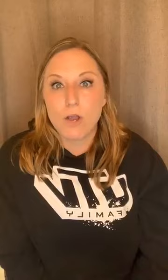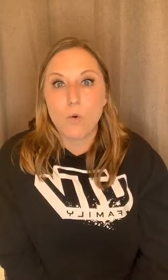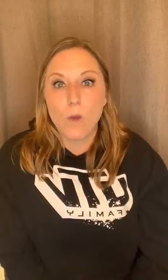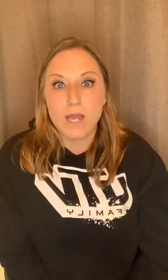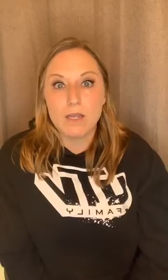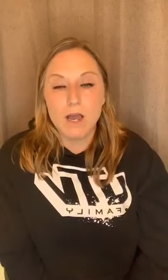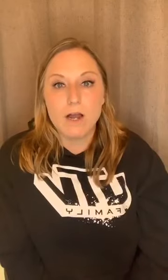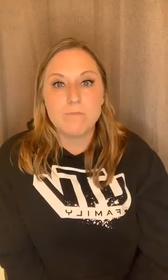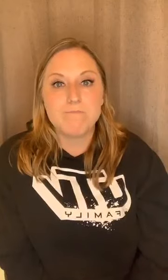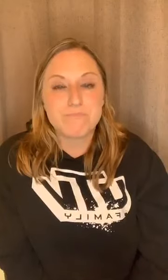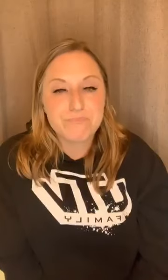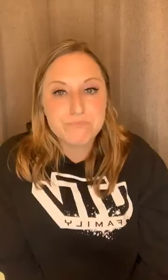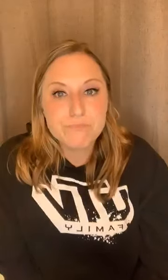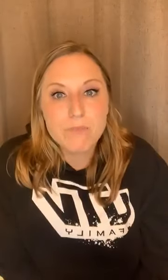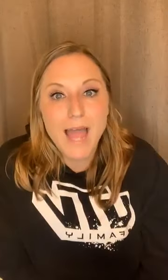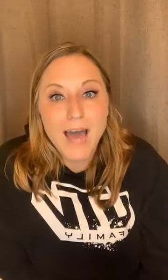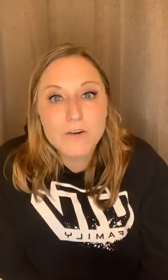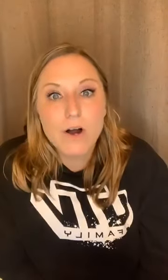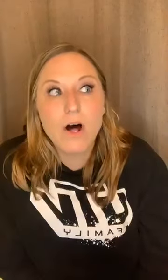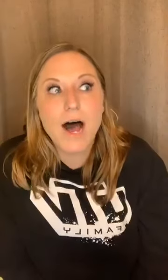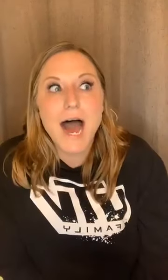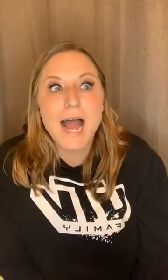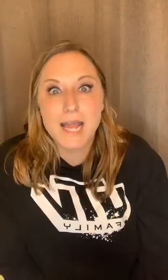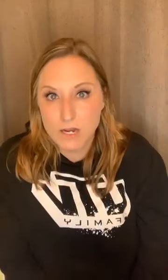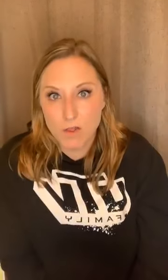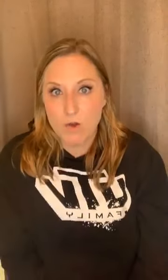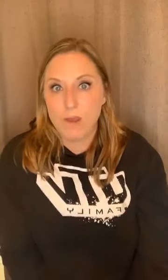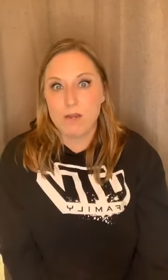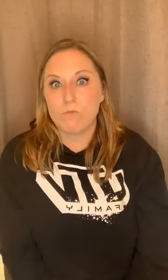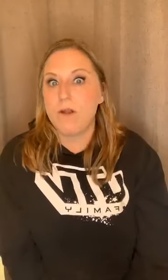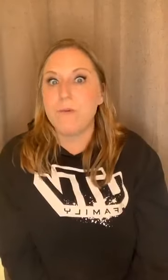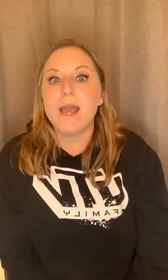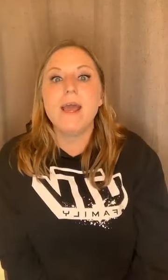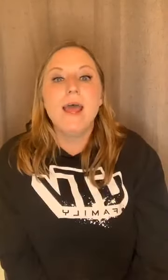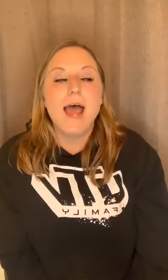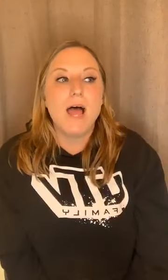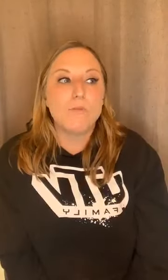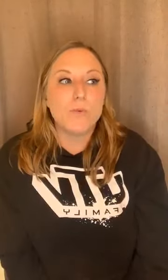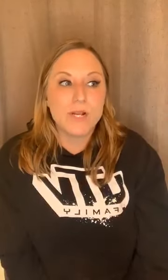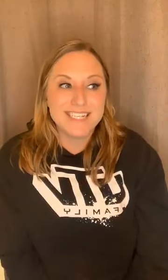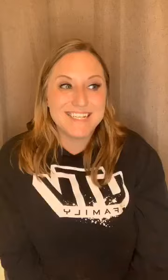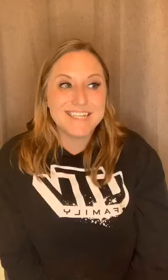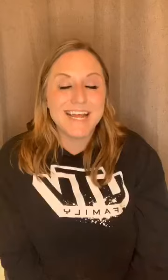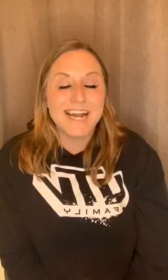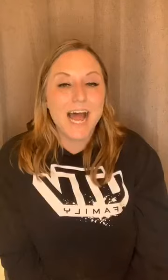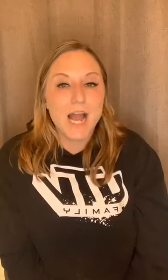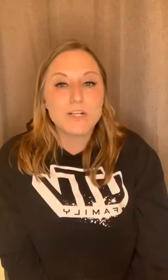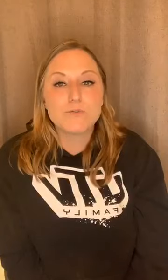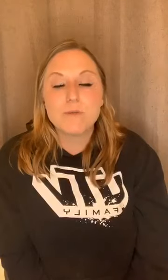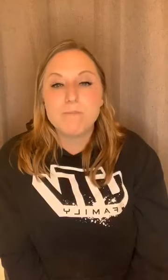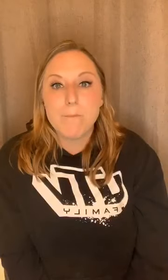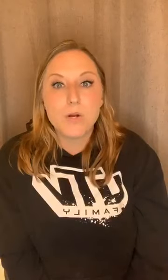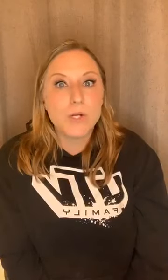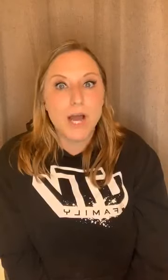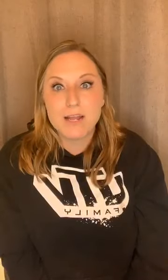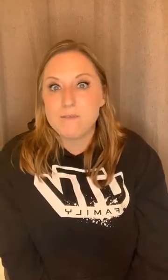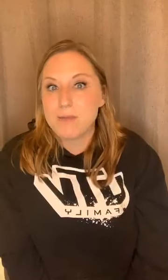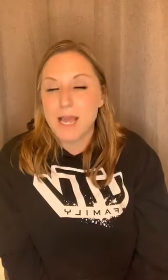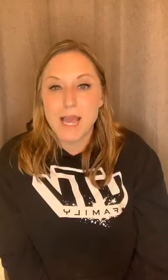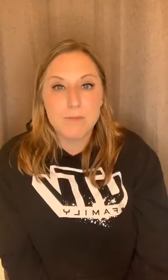quit, um, Adderall, I gained a lot of weight right away. And we went to Disneyland and I just remember not even being able